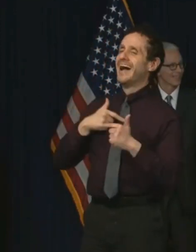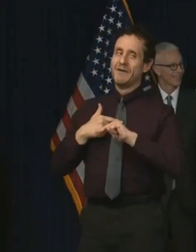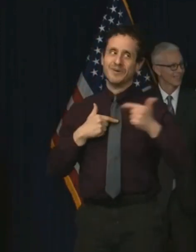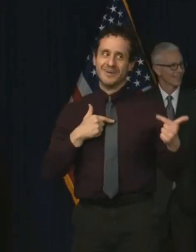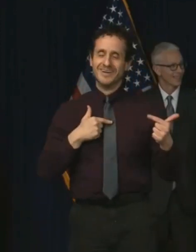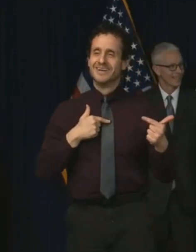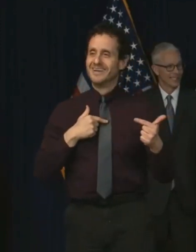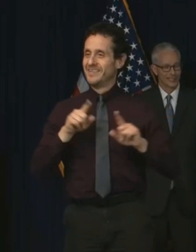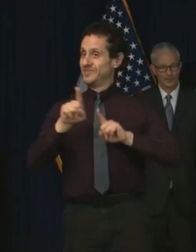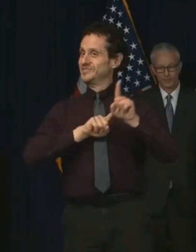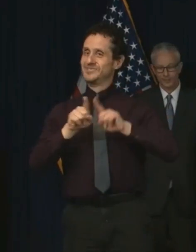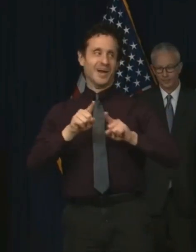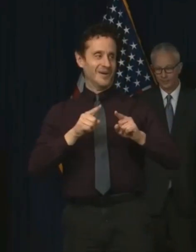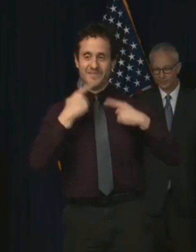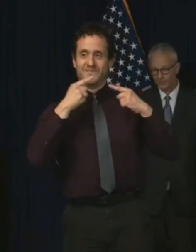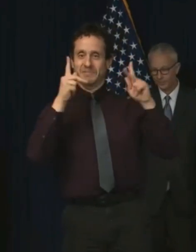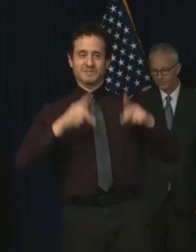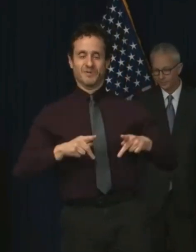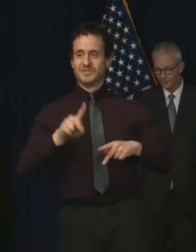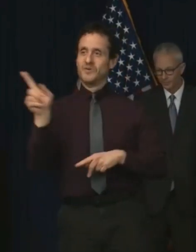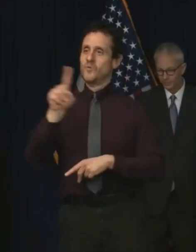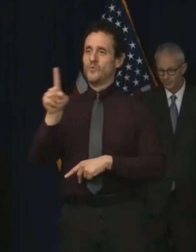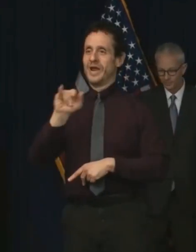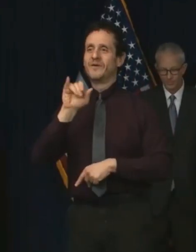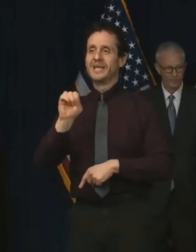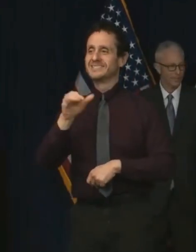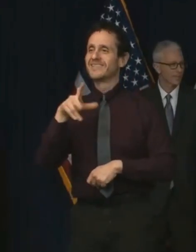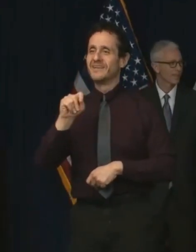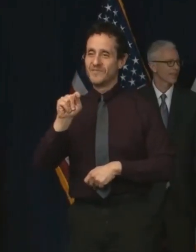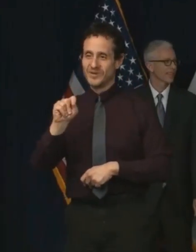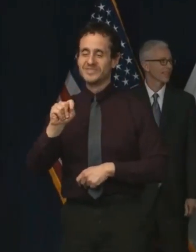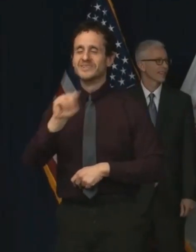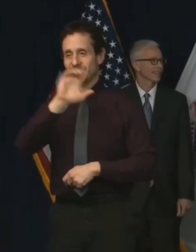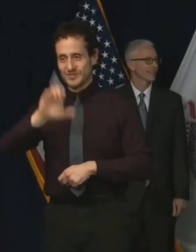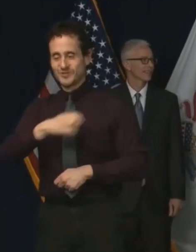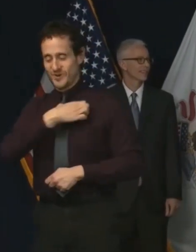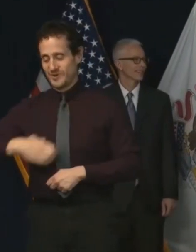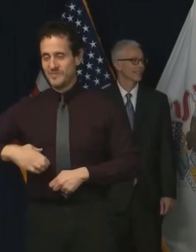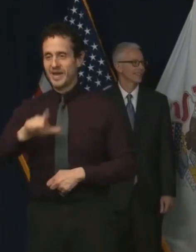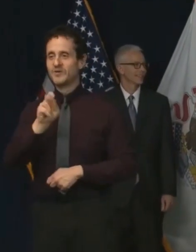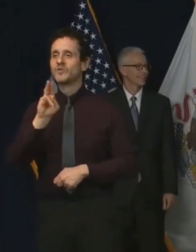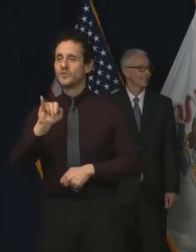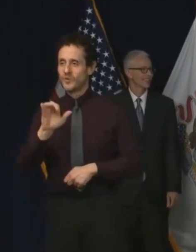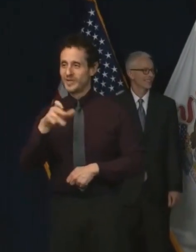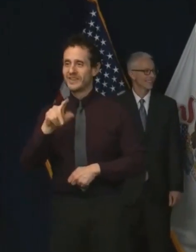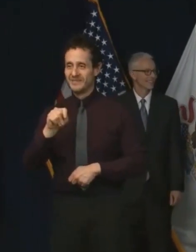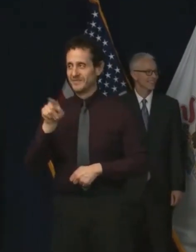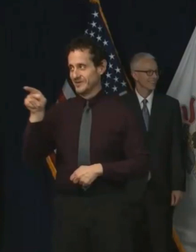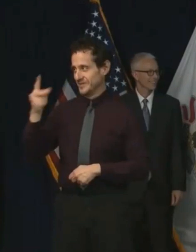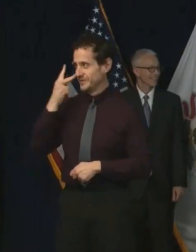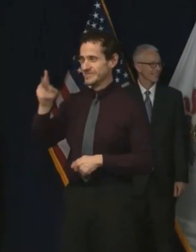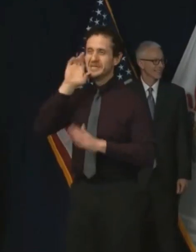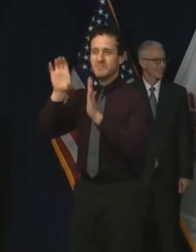Where's Lightfoot, the City of Chicago's Mayor, Lori Lightfoot. Thank you.